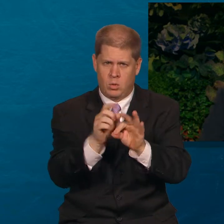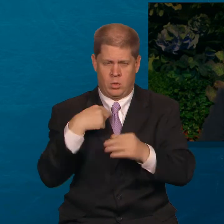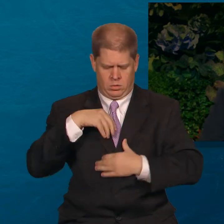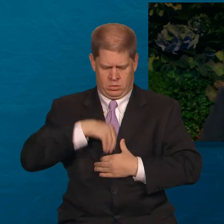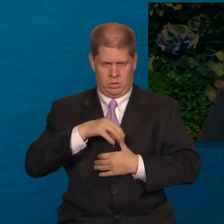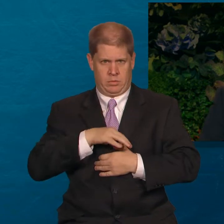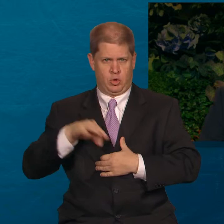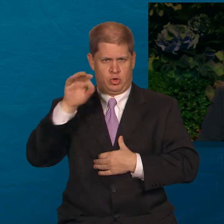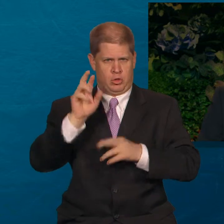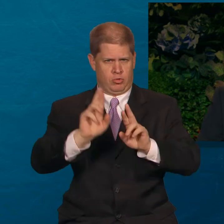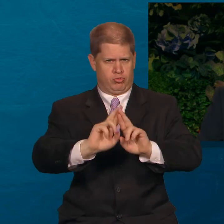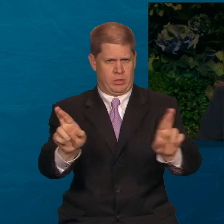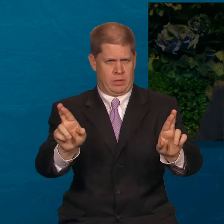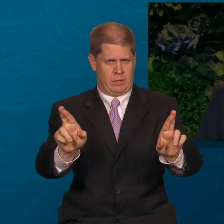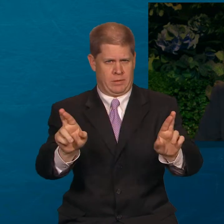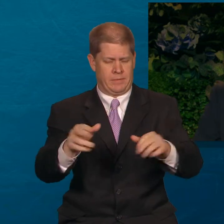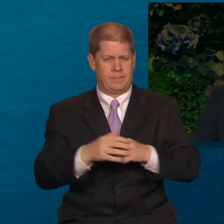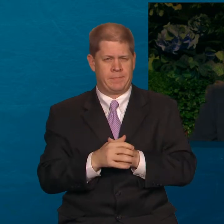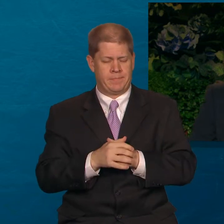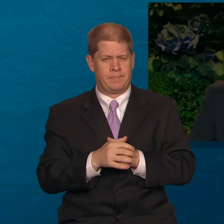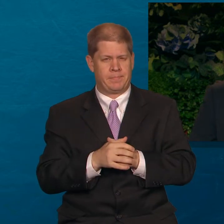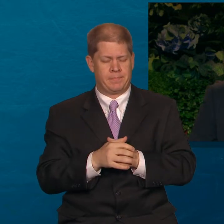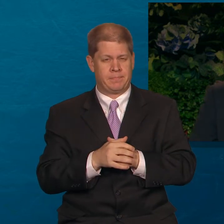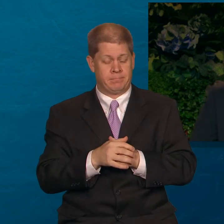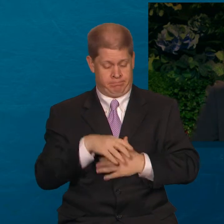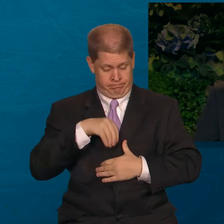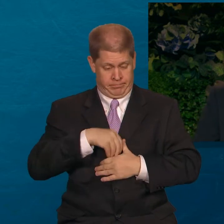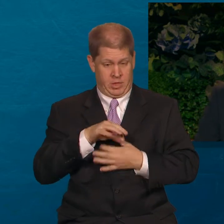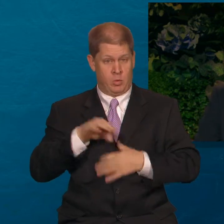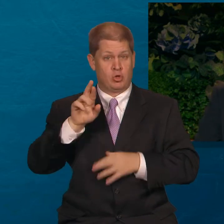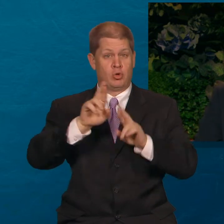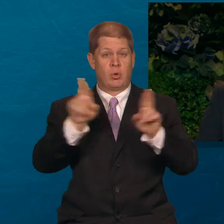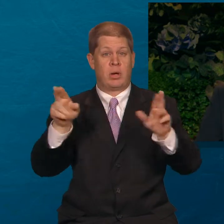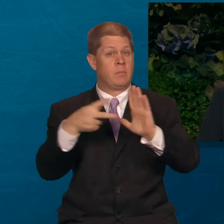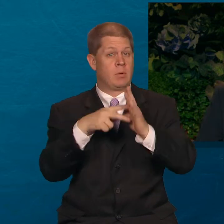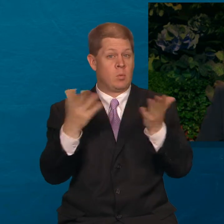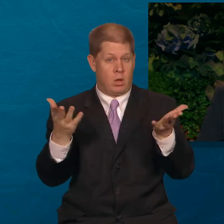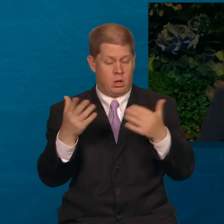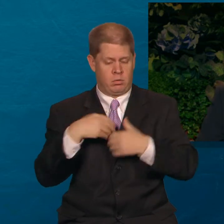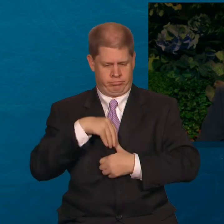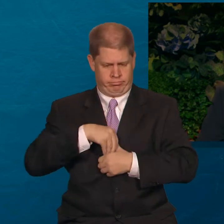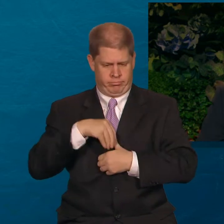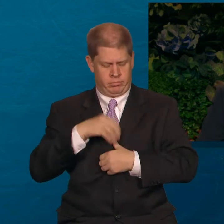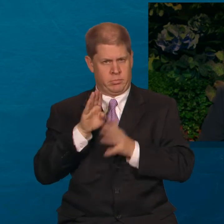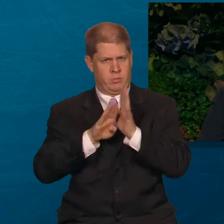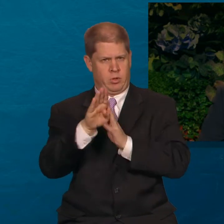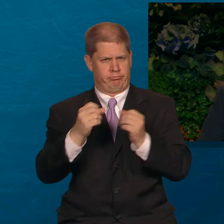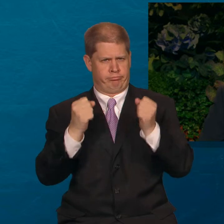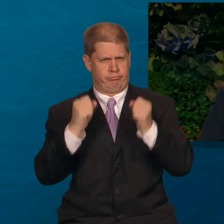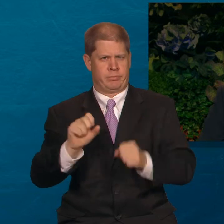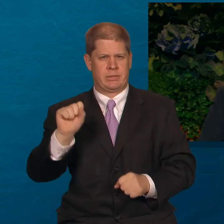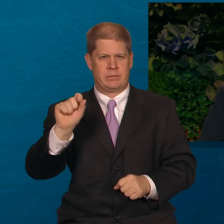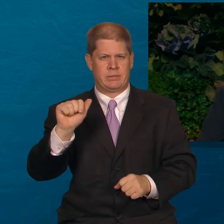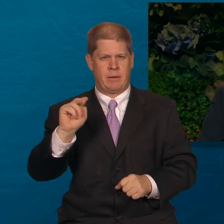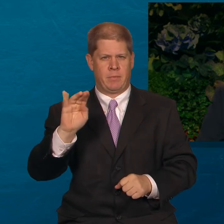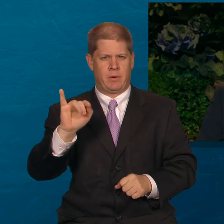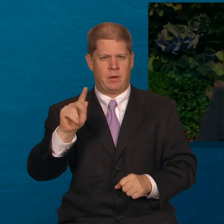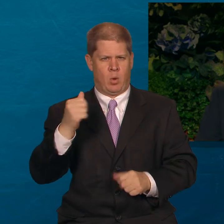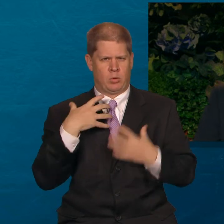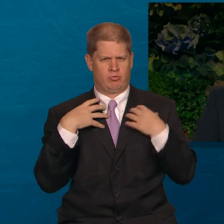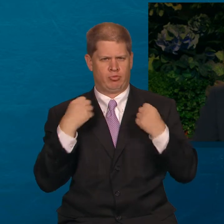spiritually prepared. Being spiritually prepared means we have developed spiritual stamina or strength.